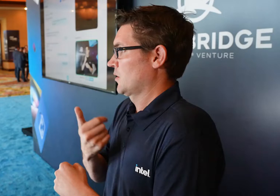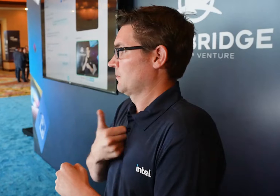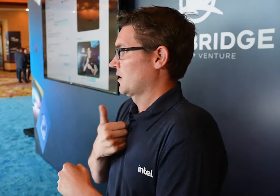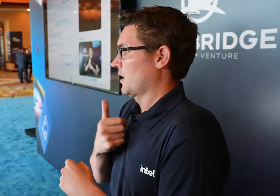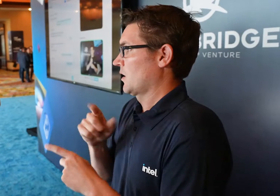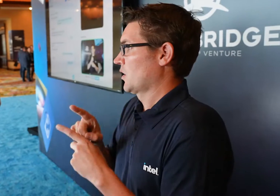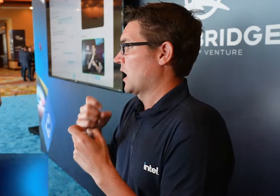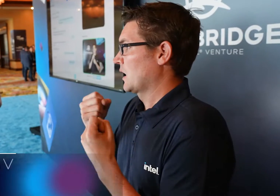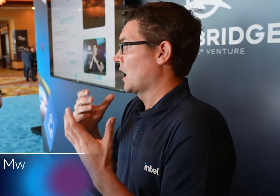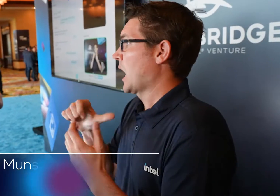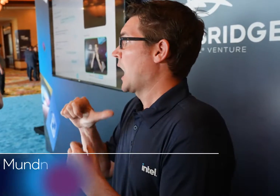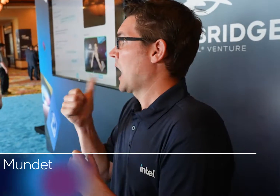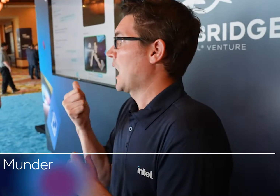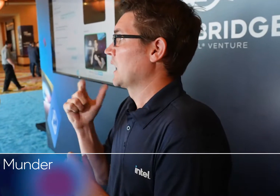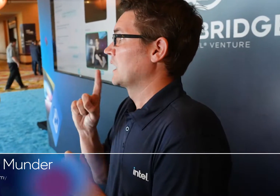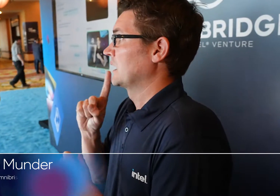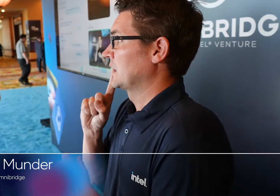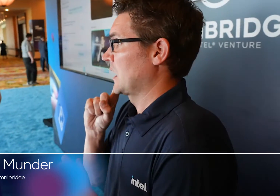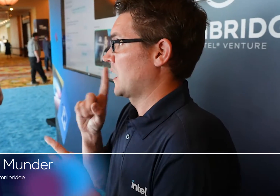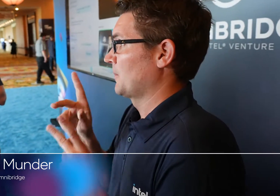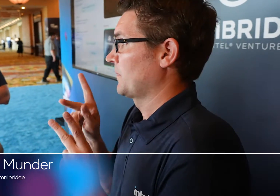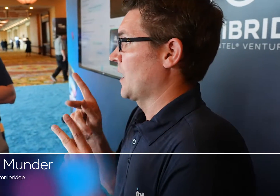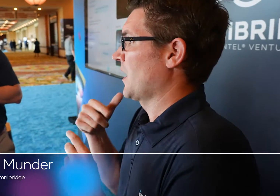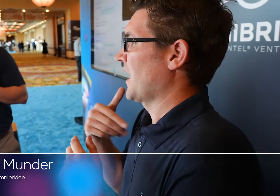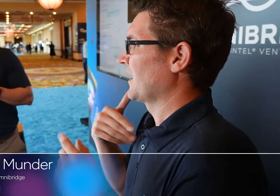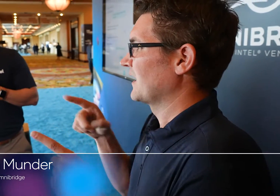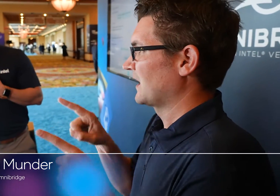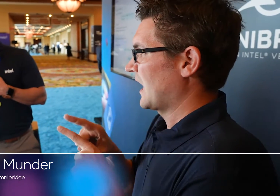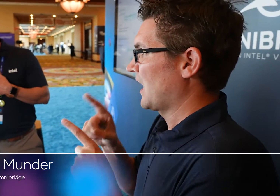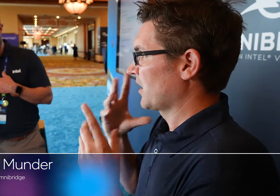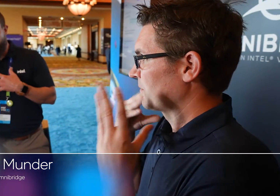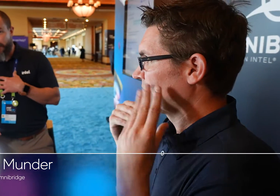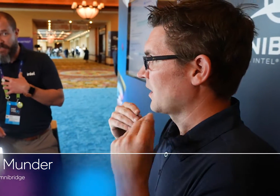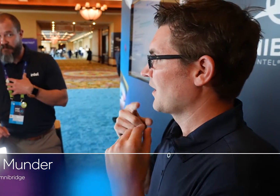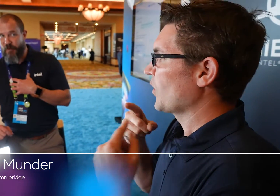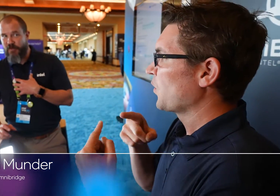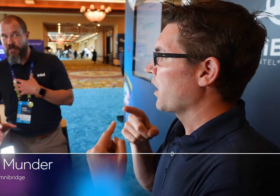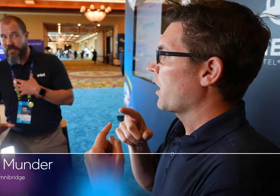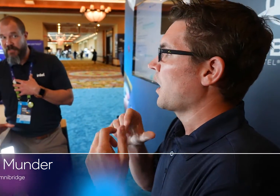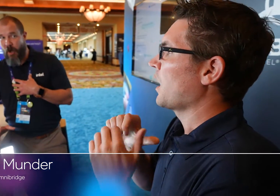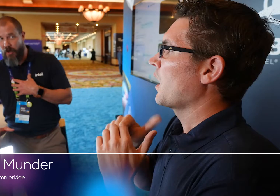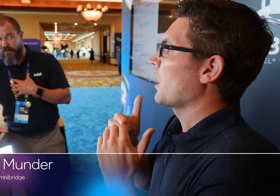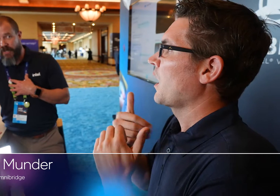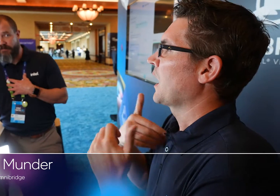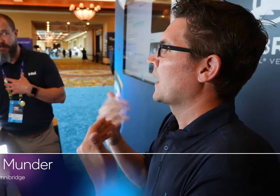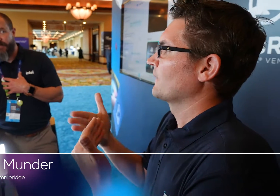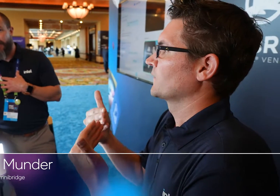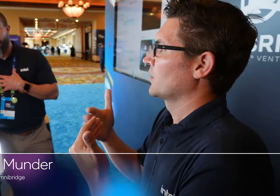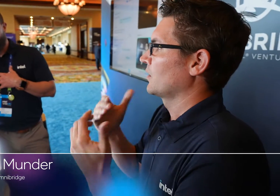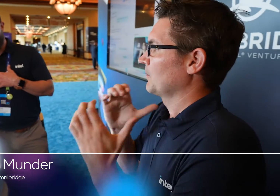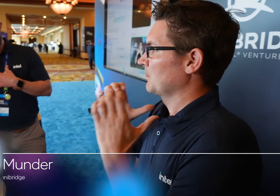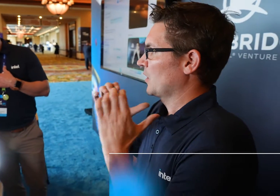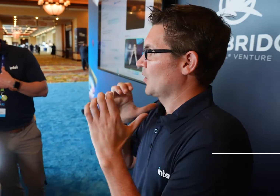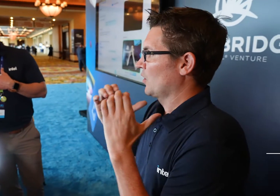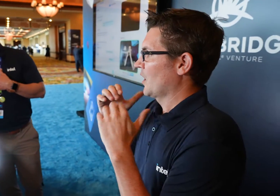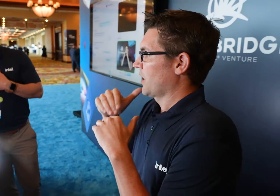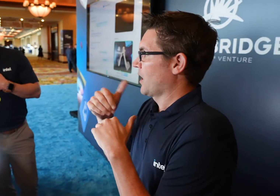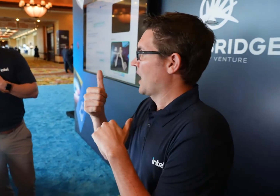So I often struggle. It's not just me. It's not just me as a deaf person. It's all deaf. They struggle